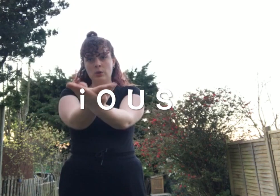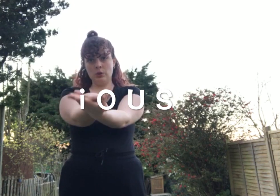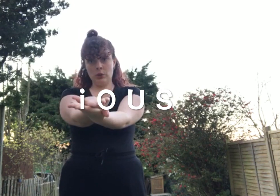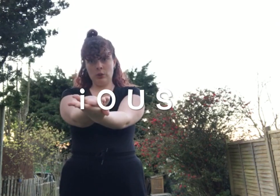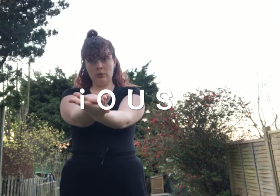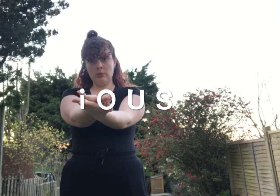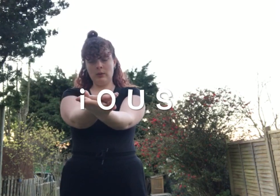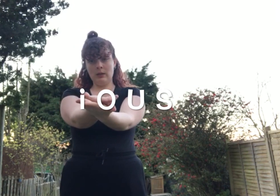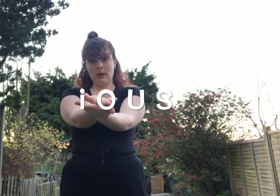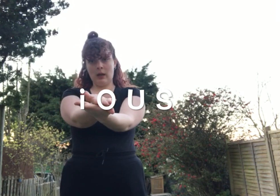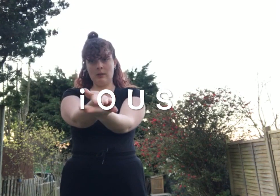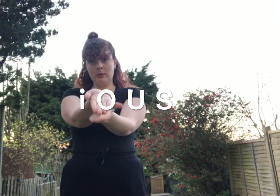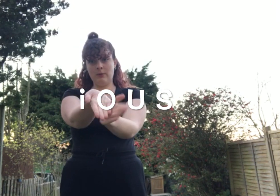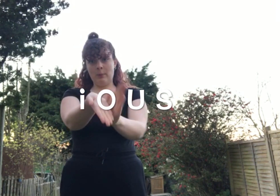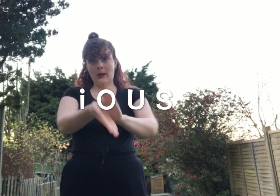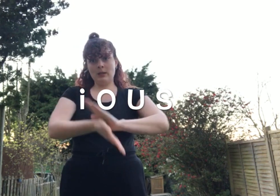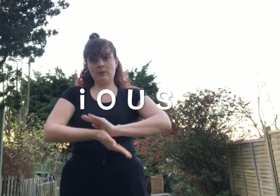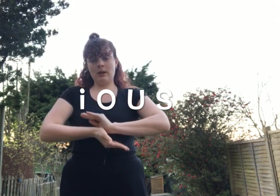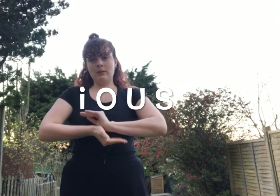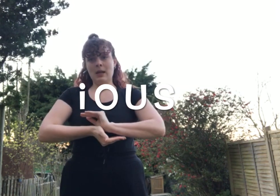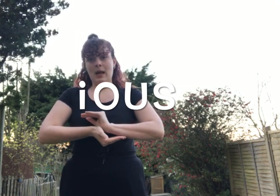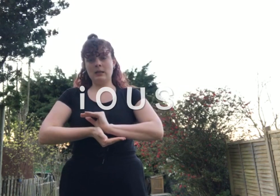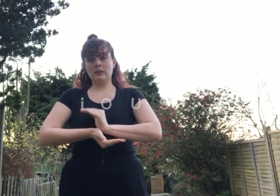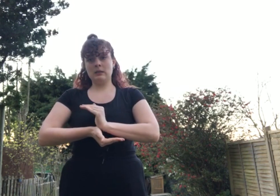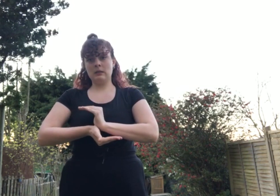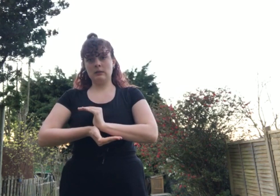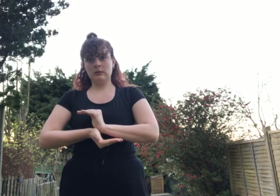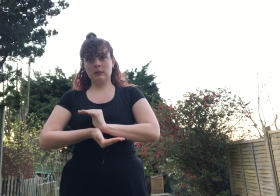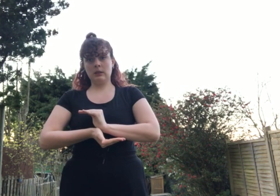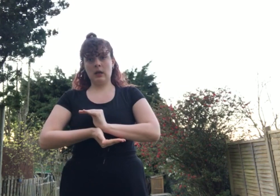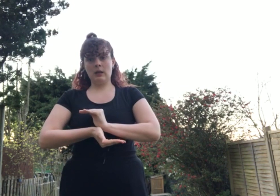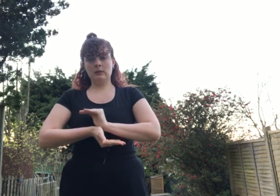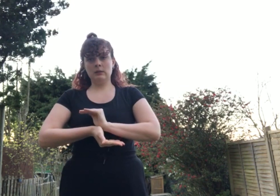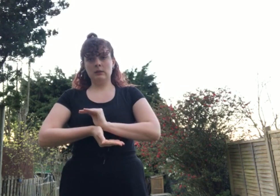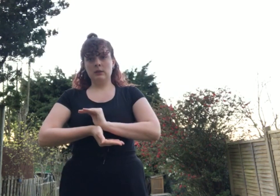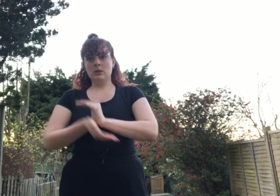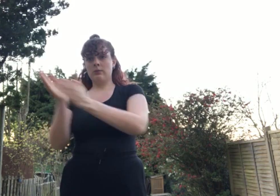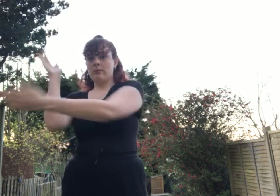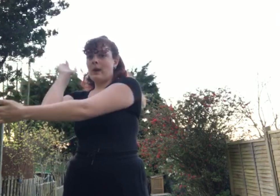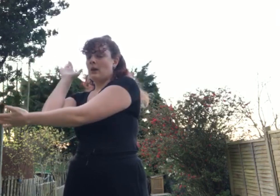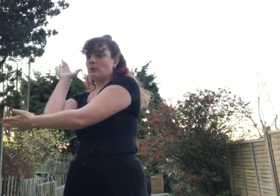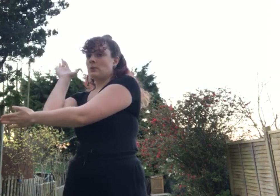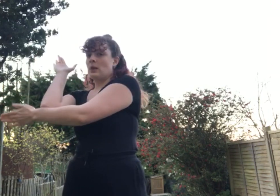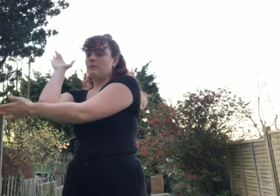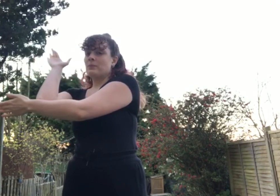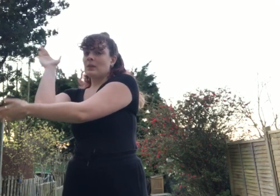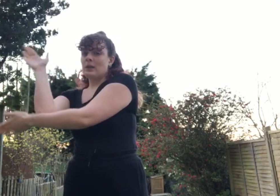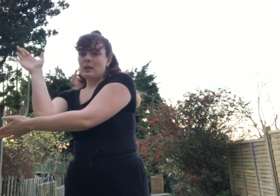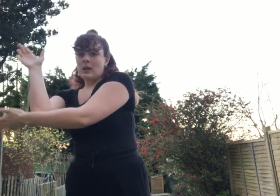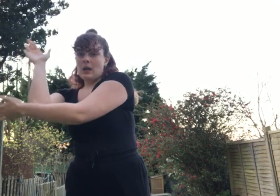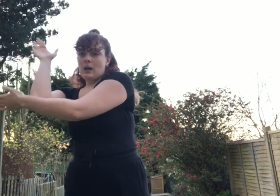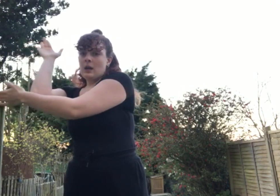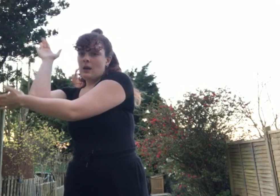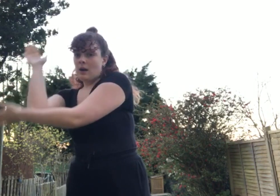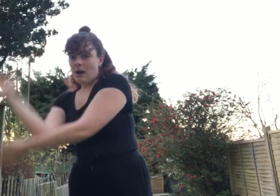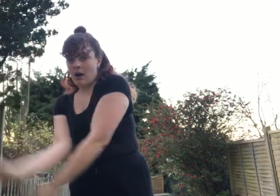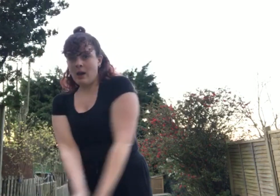U. And then we flip our hands around S. Like that. So, from L, we've done I,